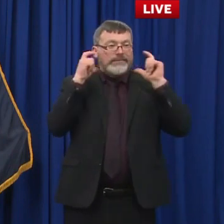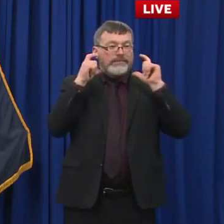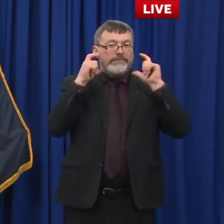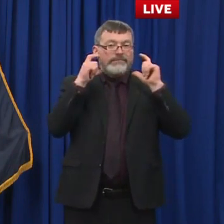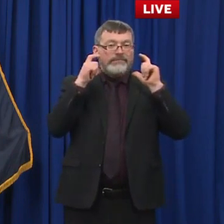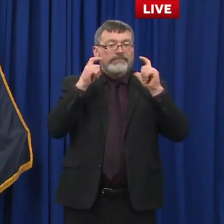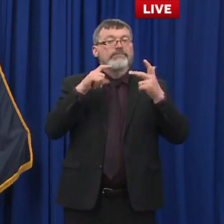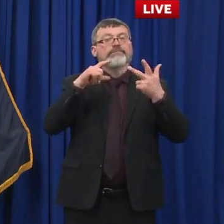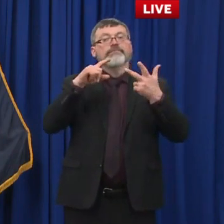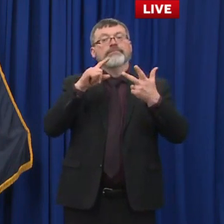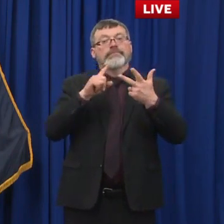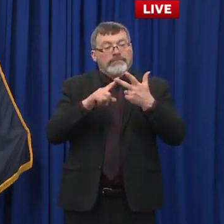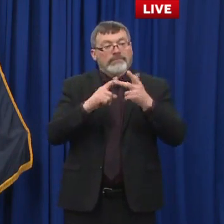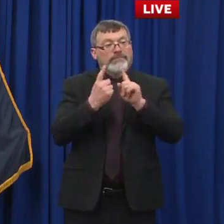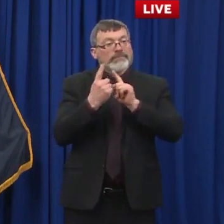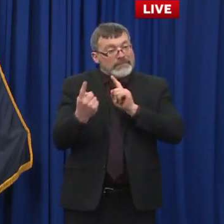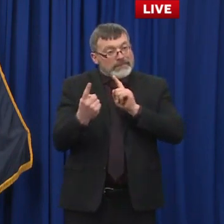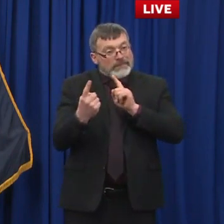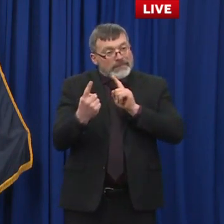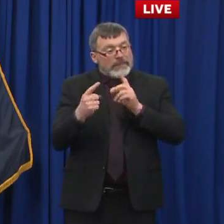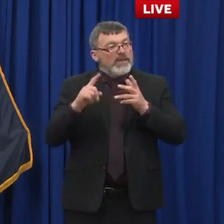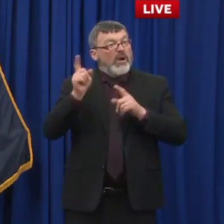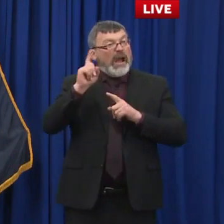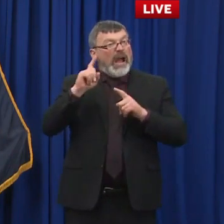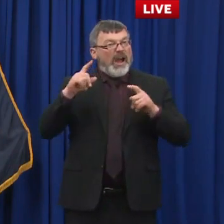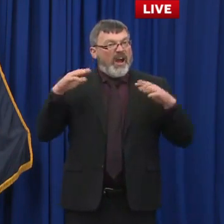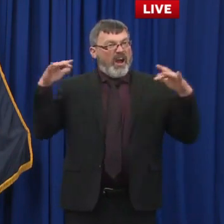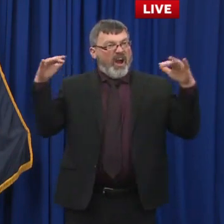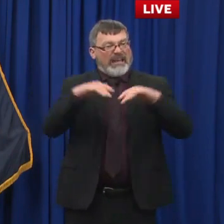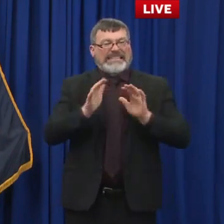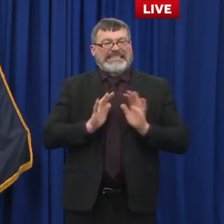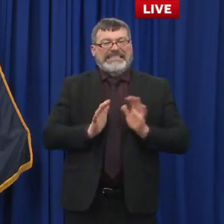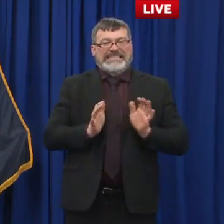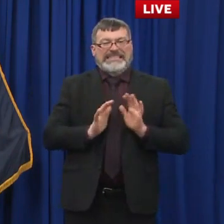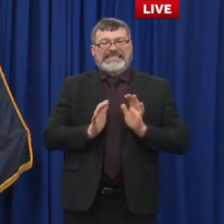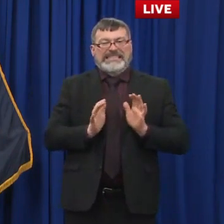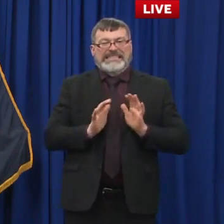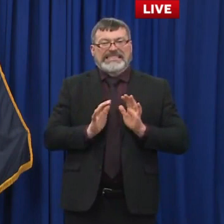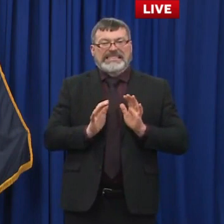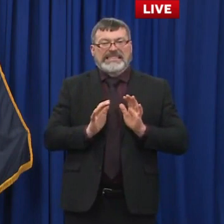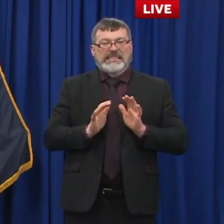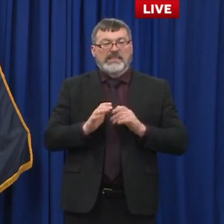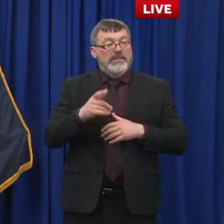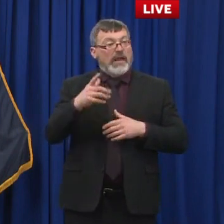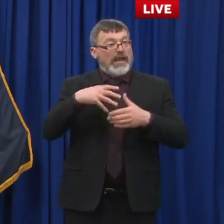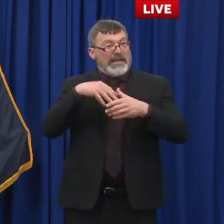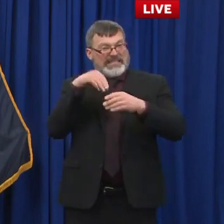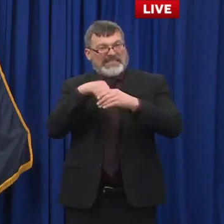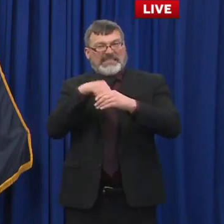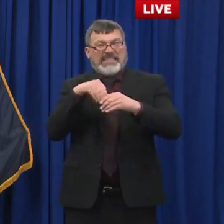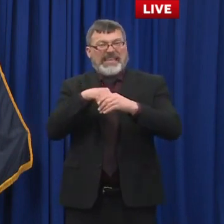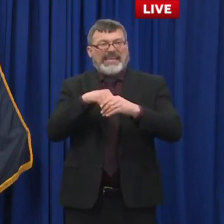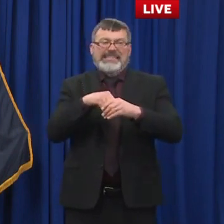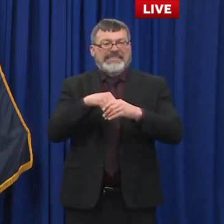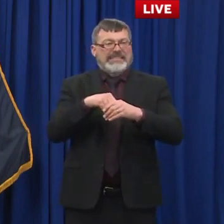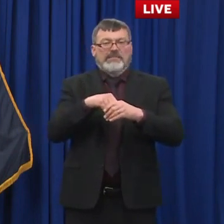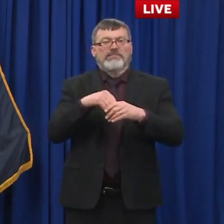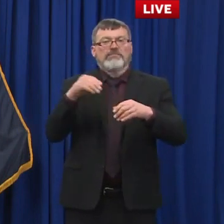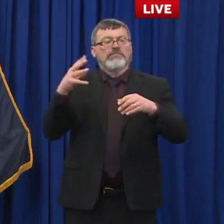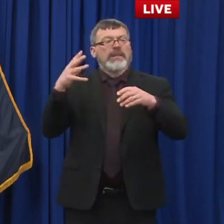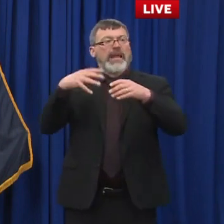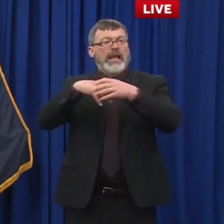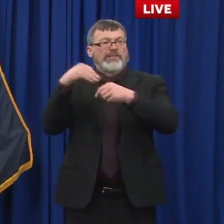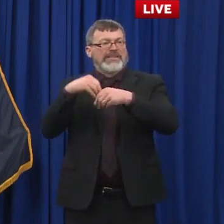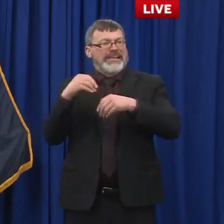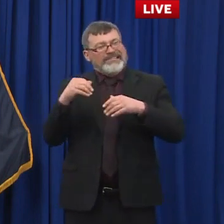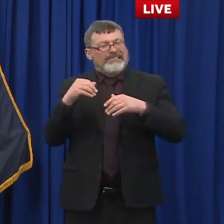if they're in indoor places where they may come into close contact with other people. We continue to stress the importance of social